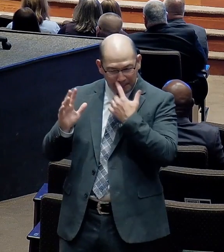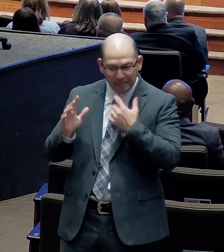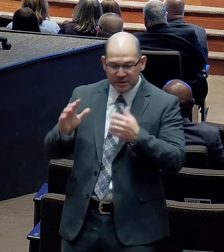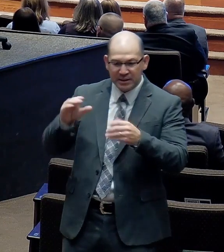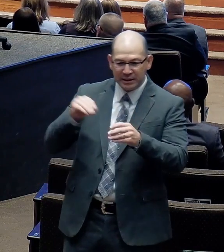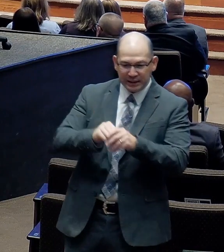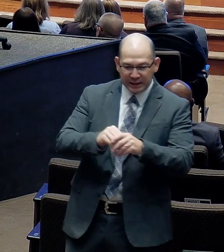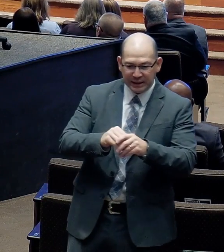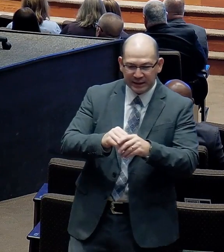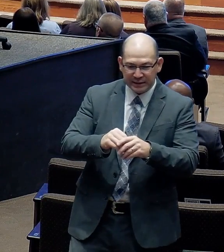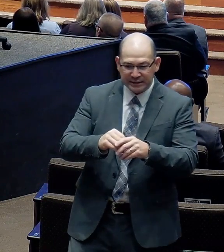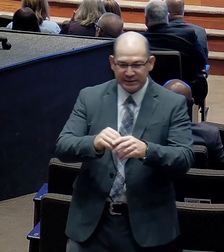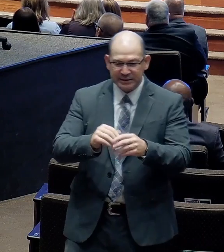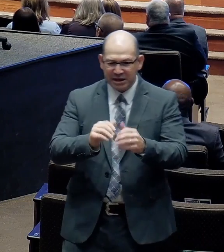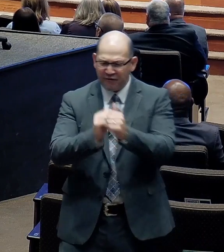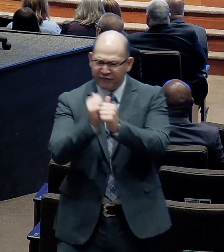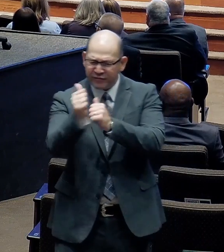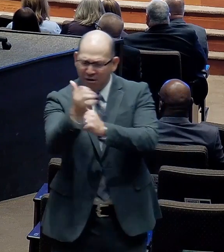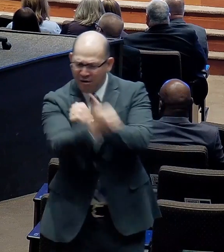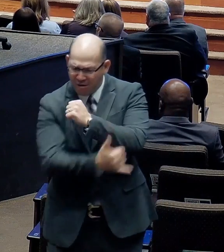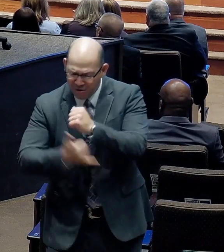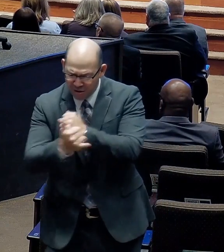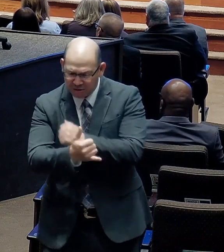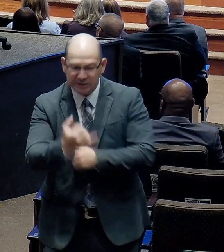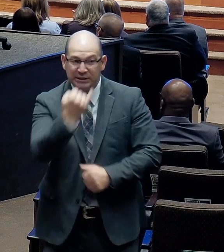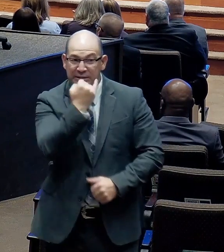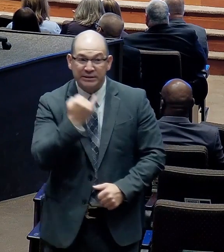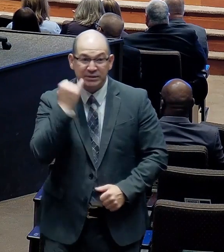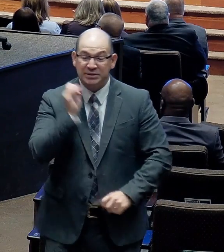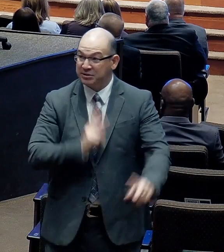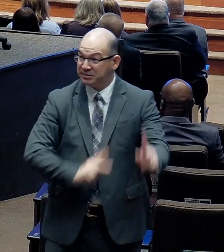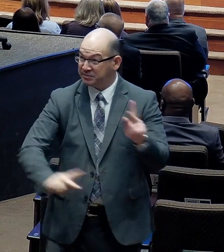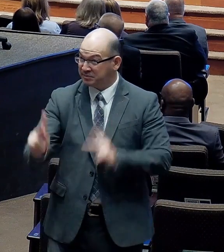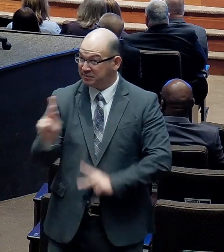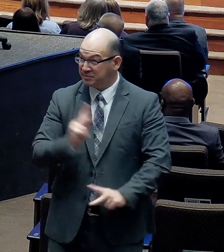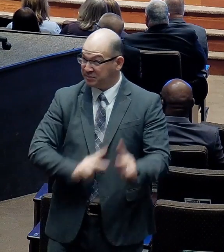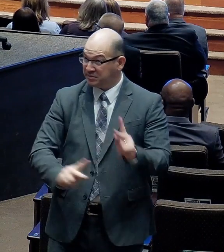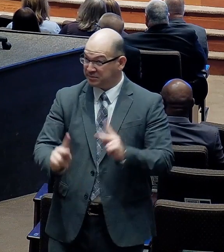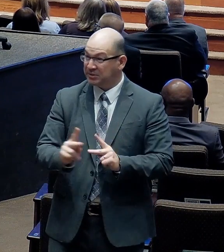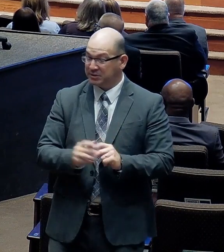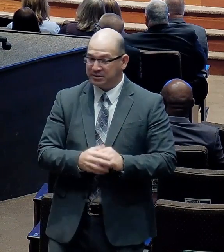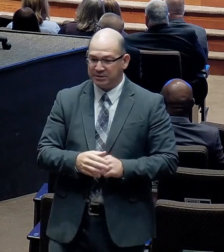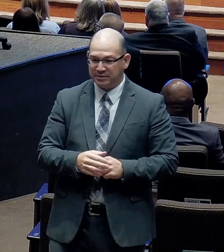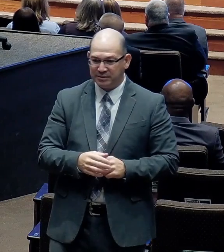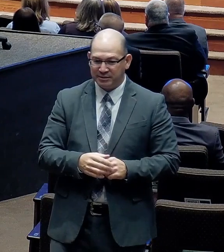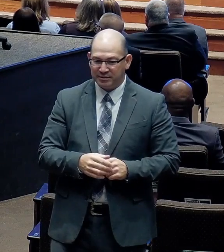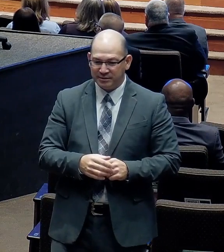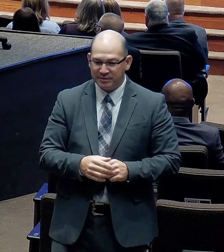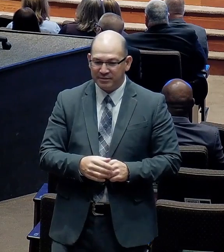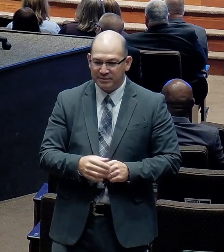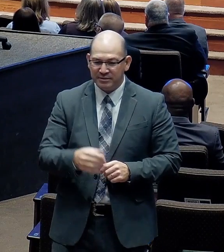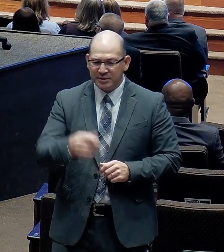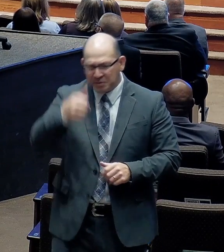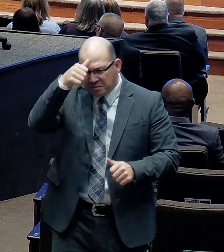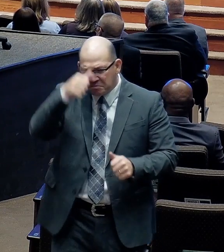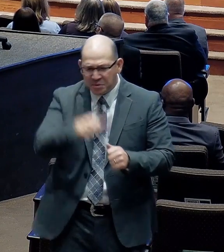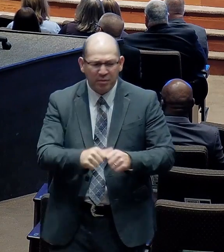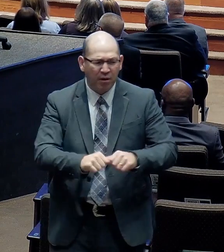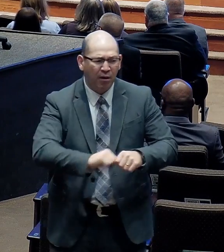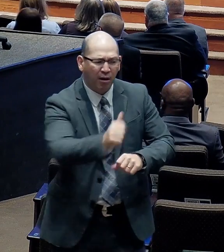their captors had said to them, Sing us the songs of Zion. Sing us the songs about joy. And